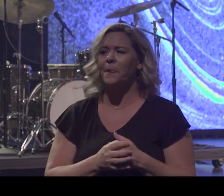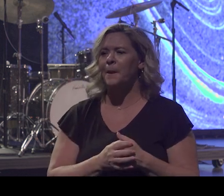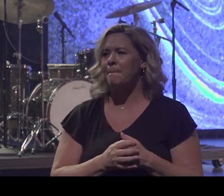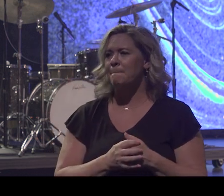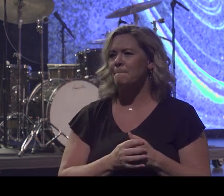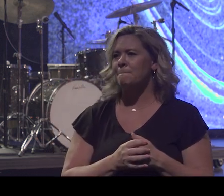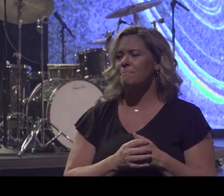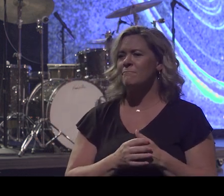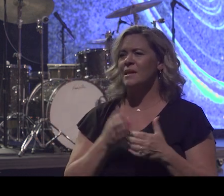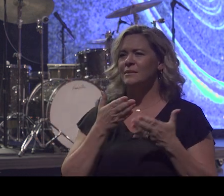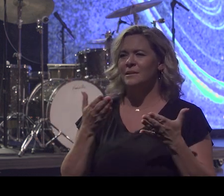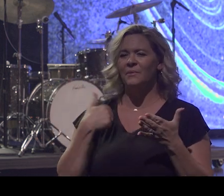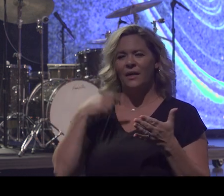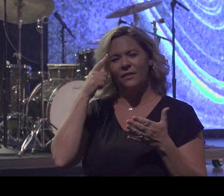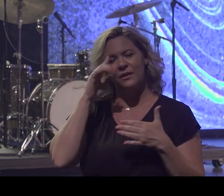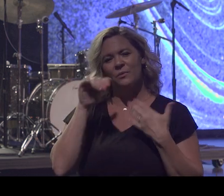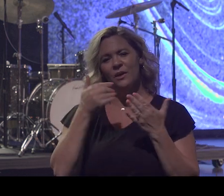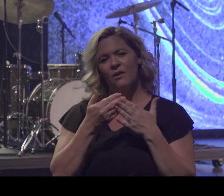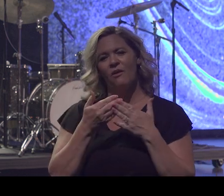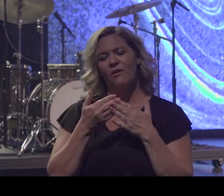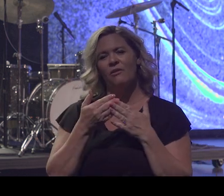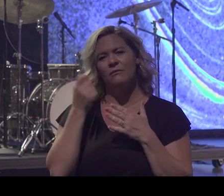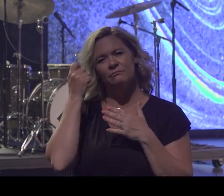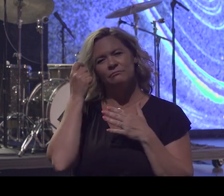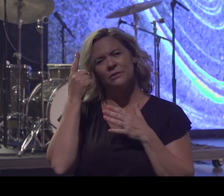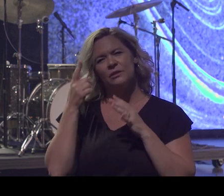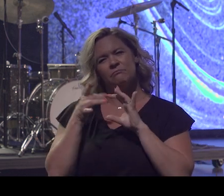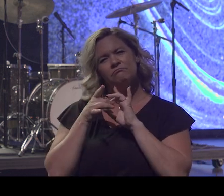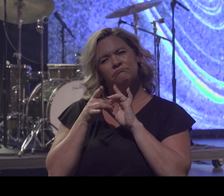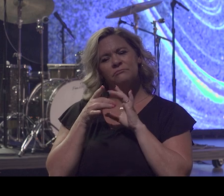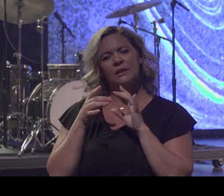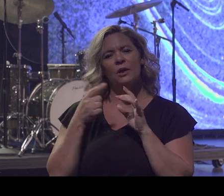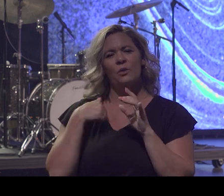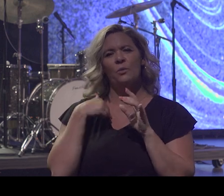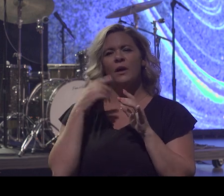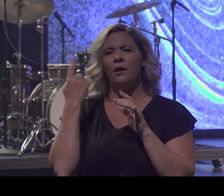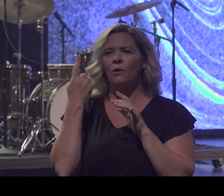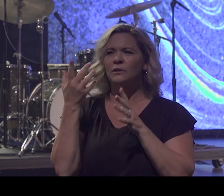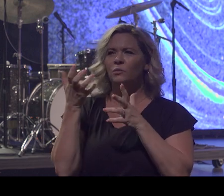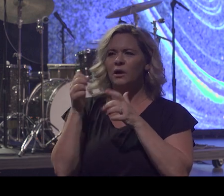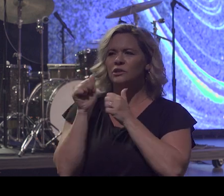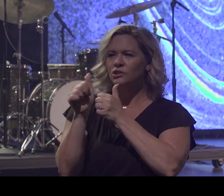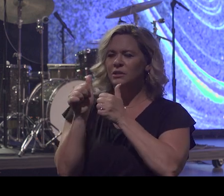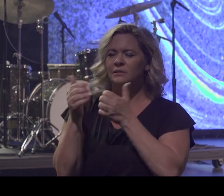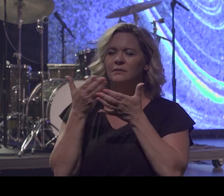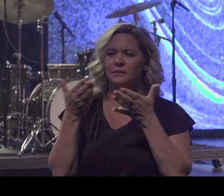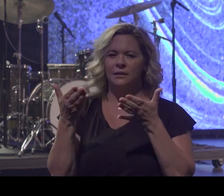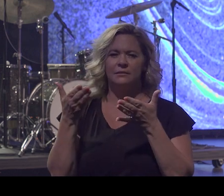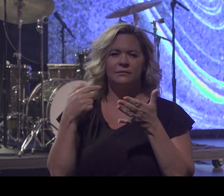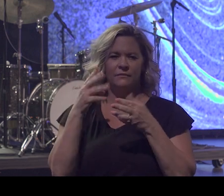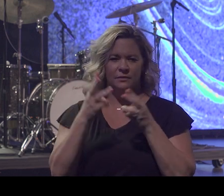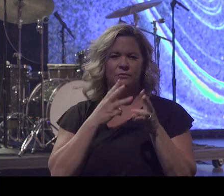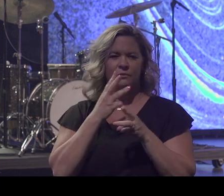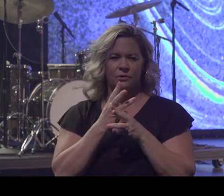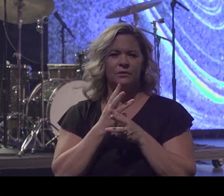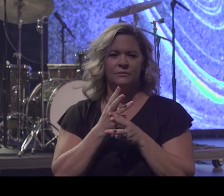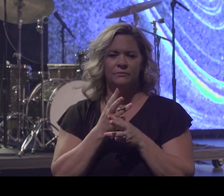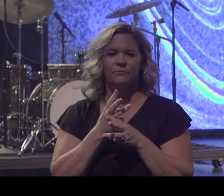Something that I think all of us can relate to is we all love to chase after the things of this world. We all love to